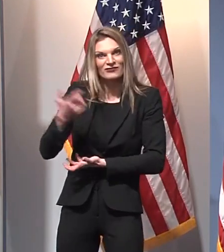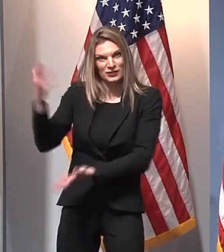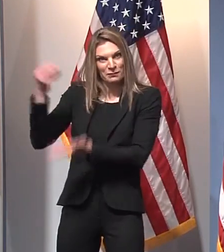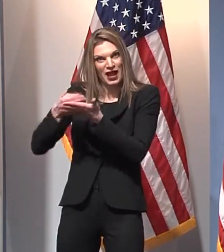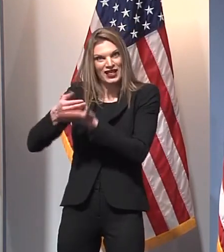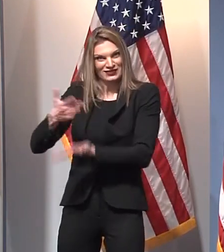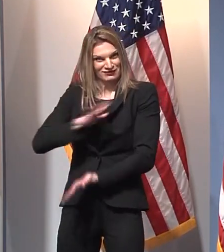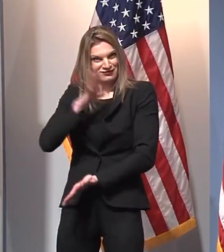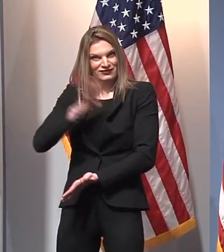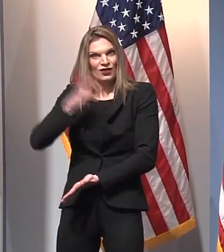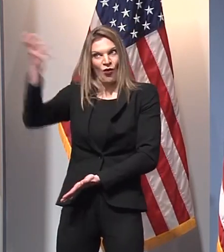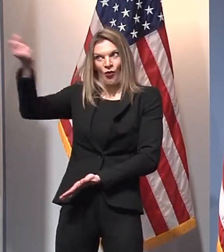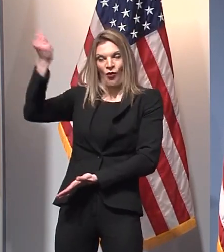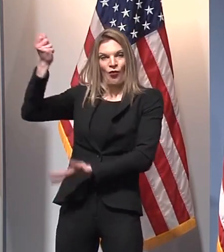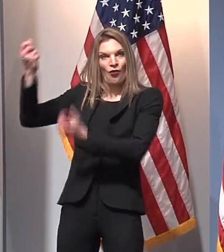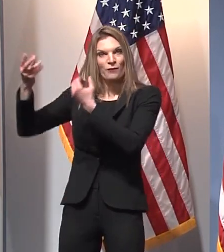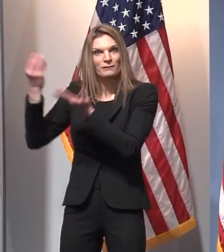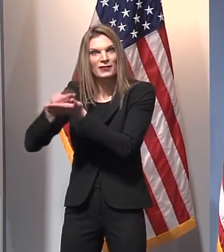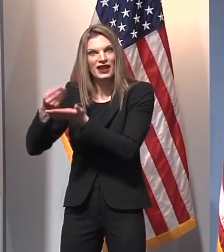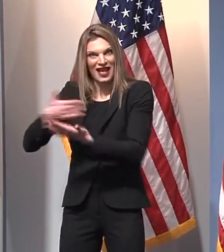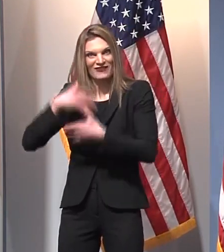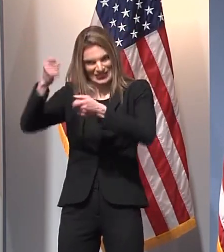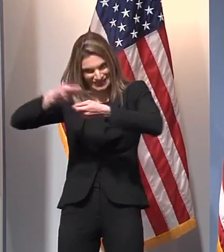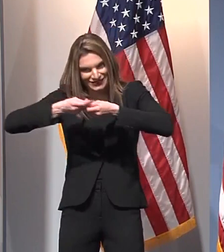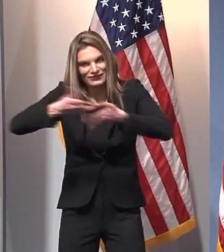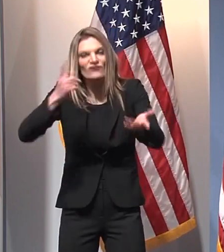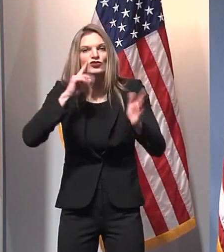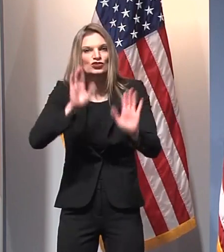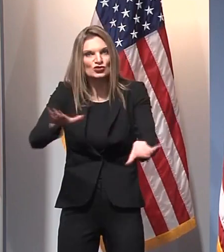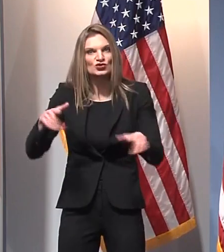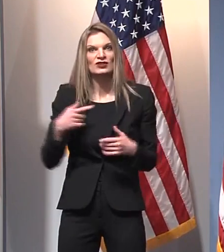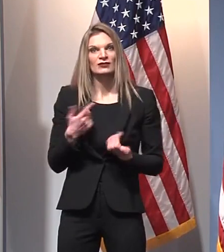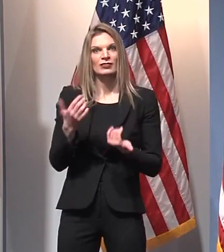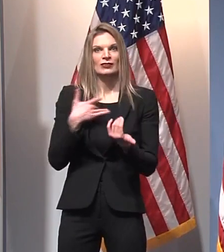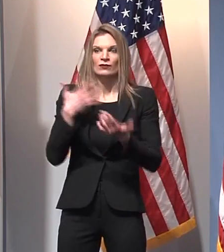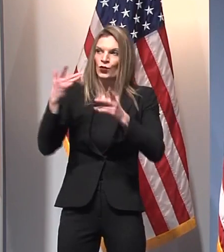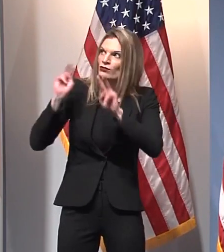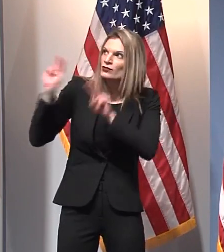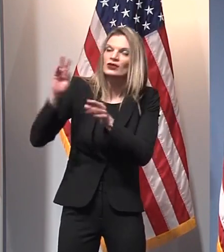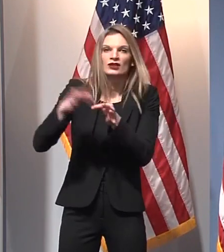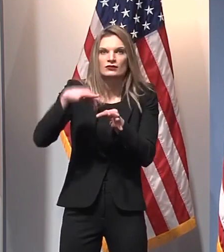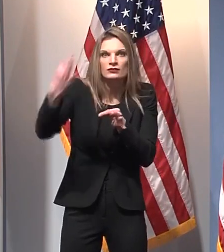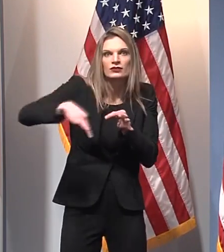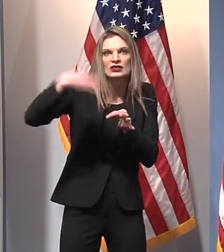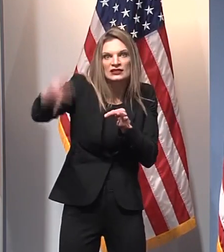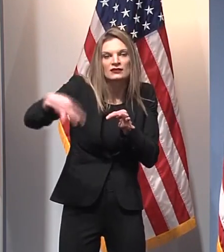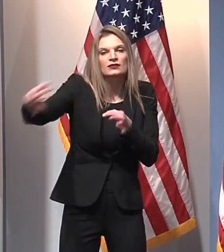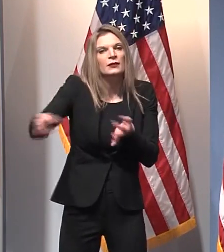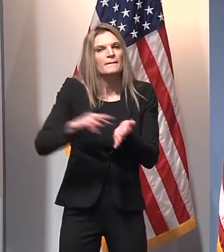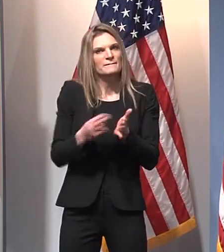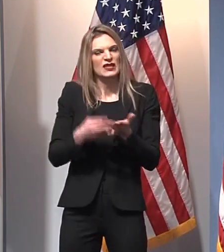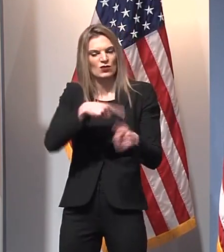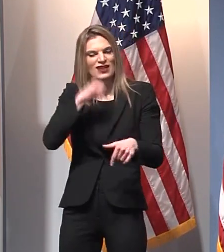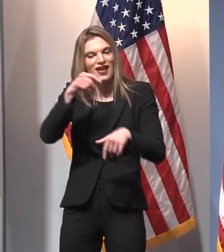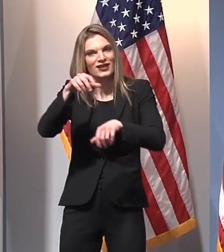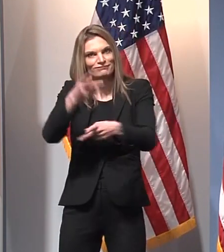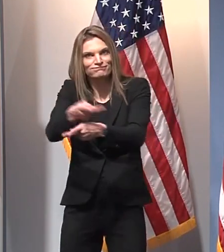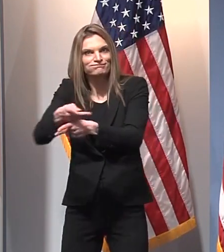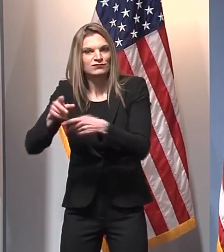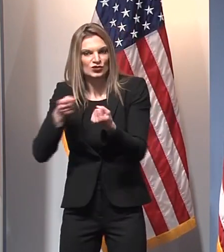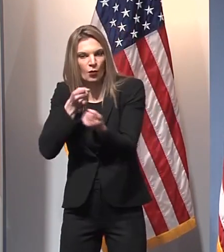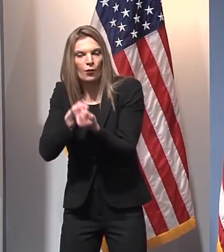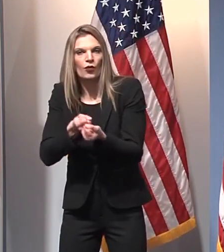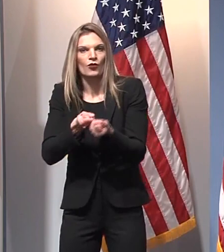education systems every day that it's not appropriated, I worry means it's a day that we're not doing everything we can to